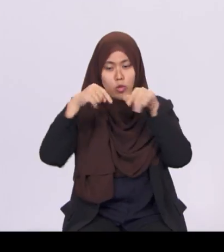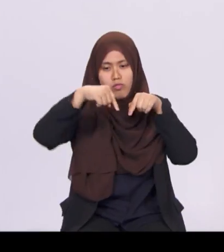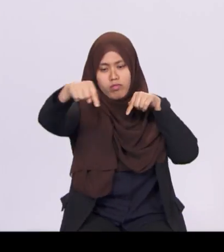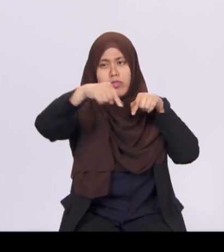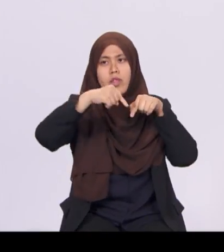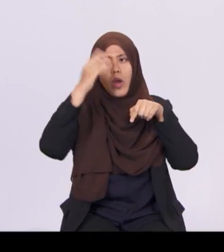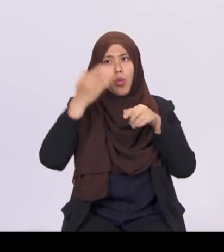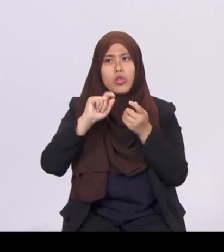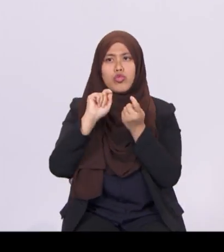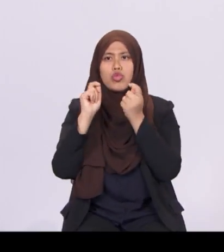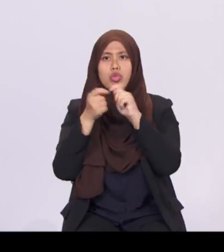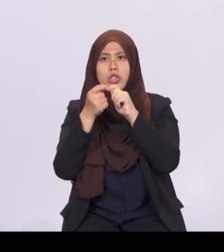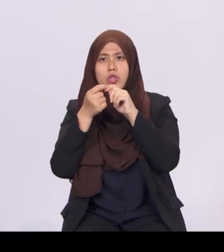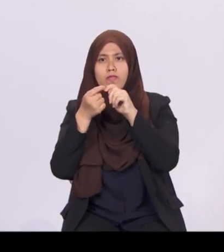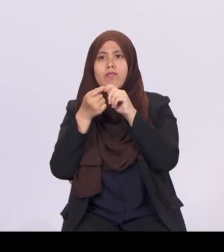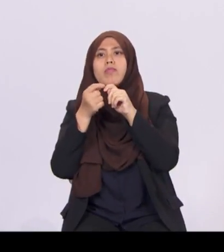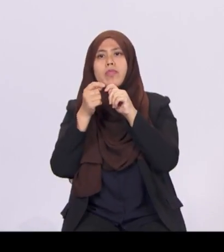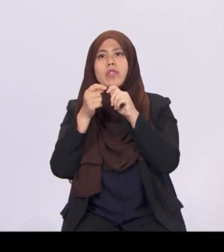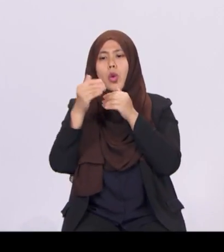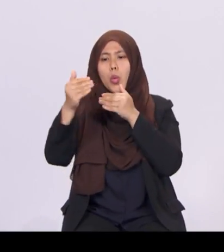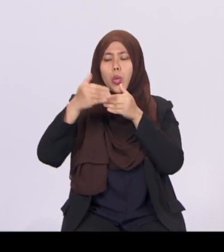to simply within four kilometres.